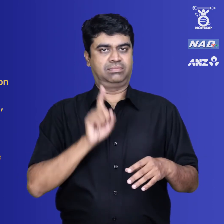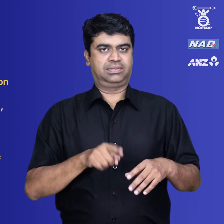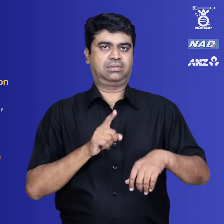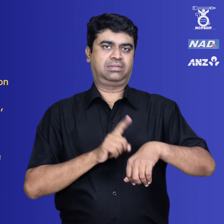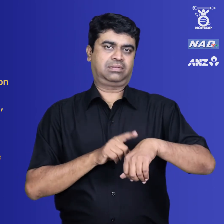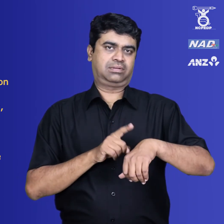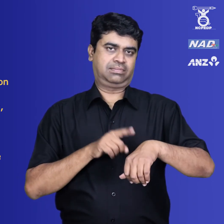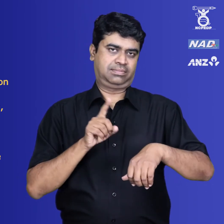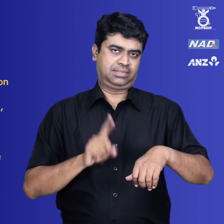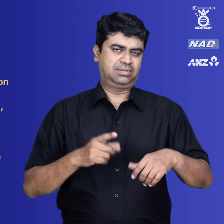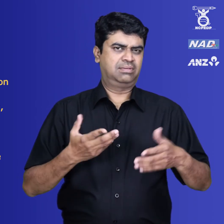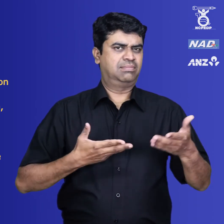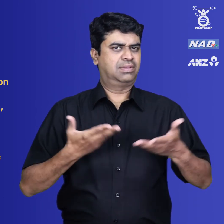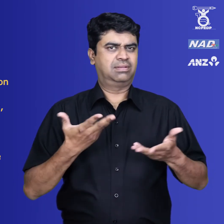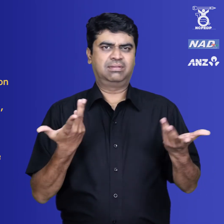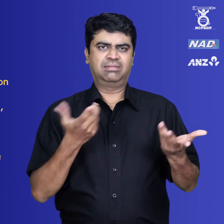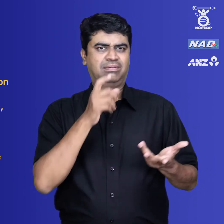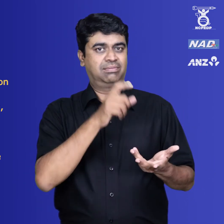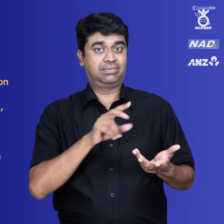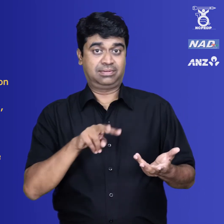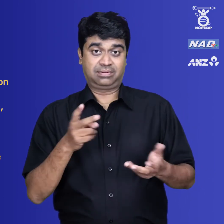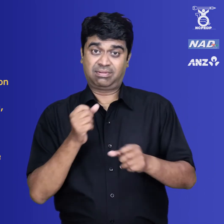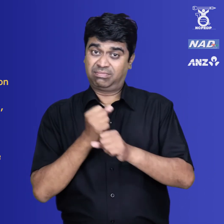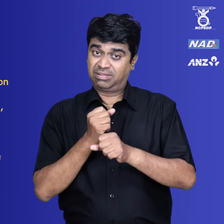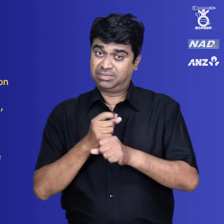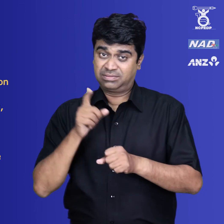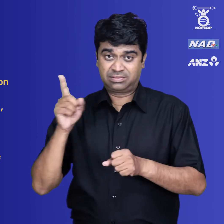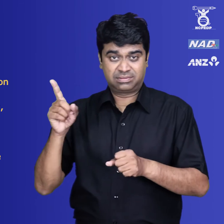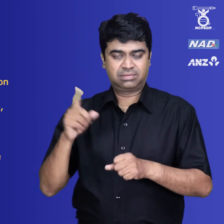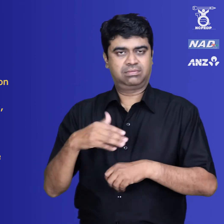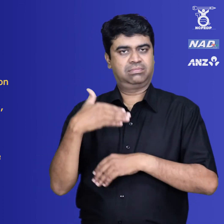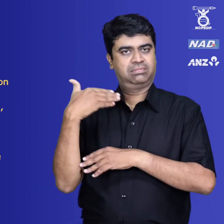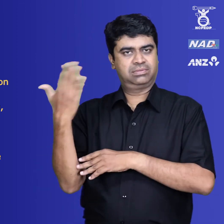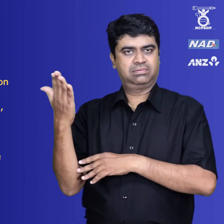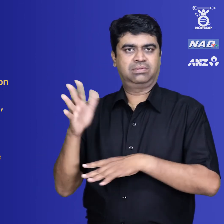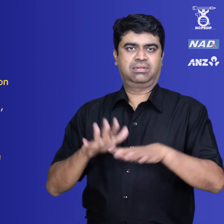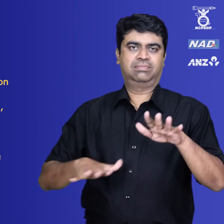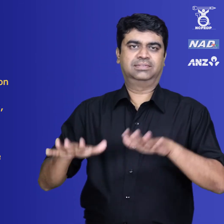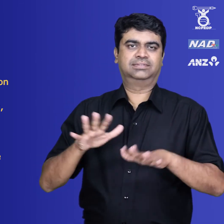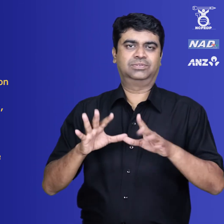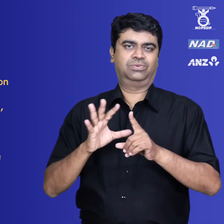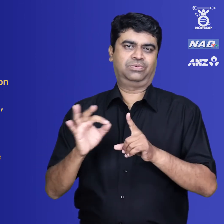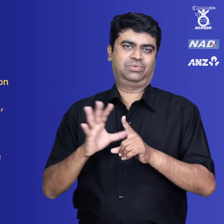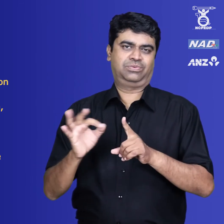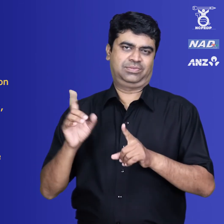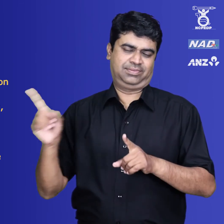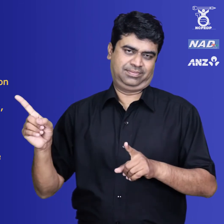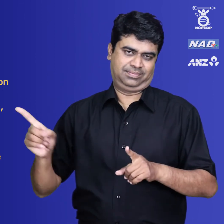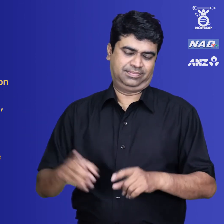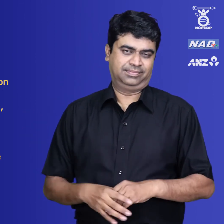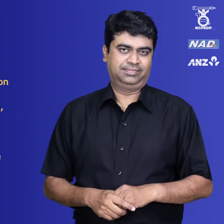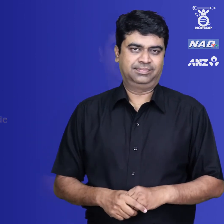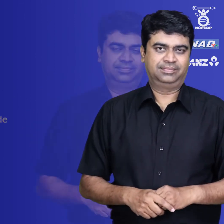manner as may be prescribed by the State Government to such Appellate Authority as the State Government may designate for the purpose.